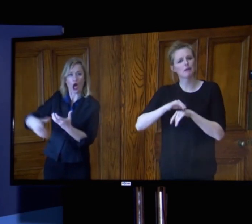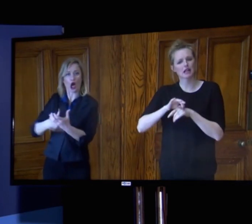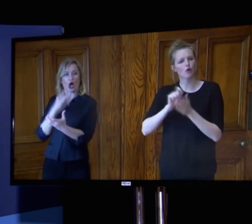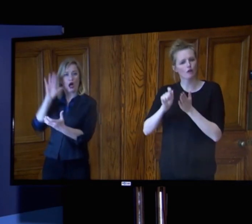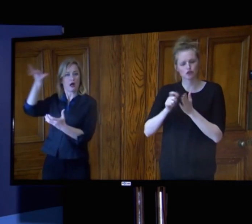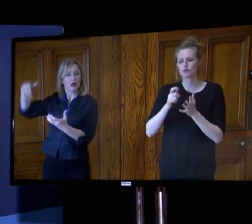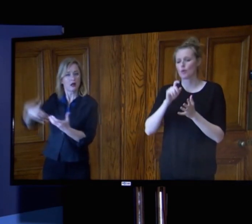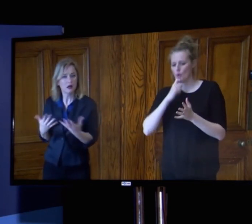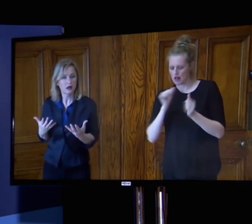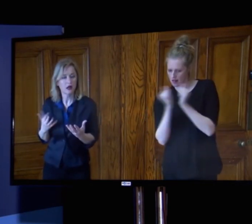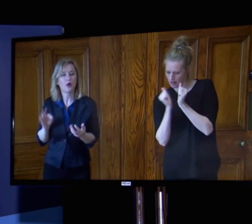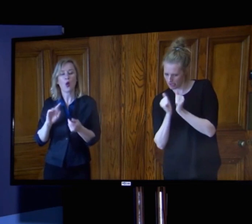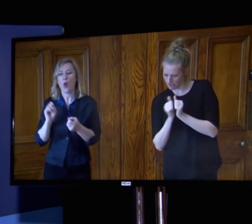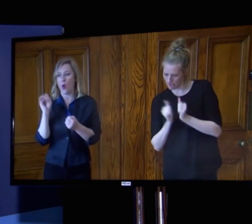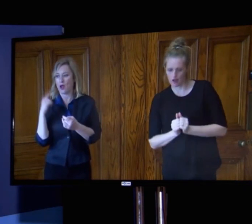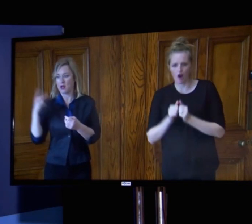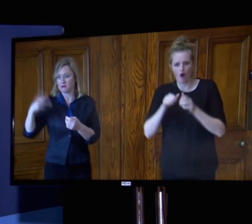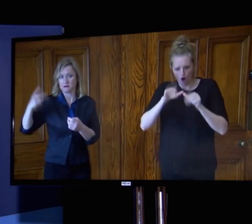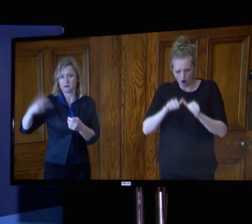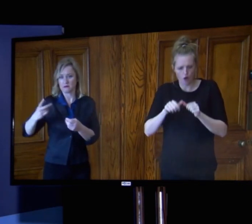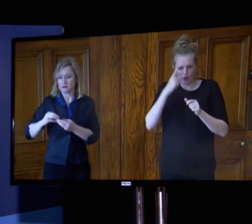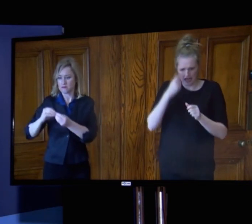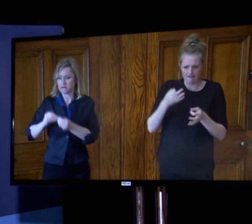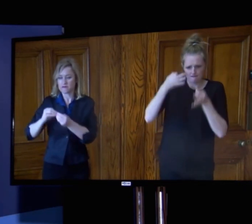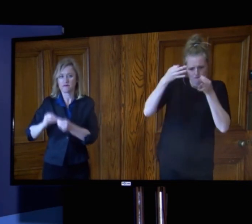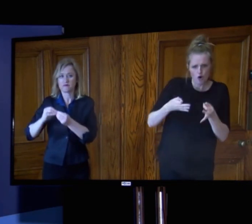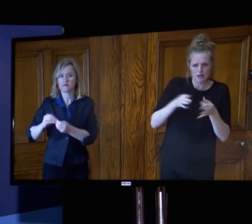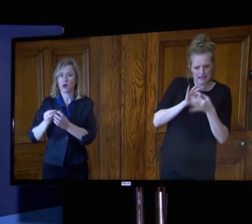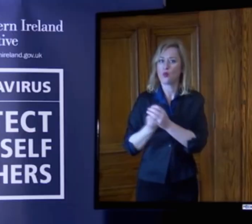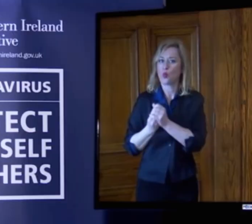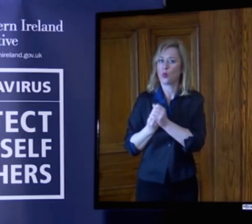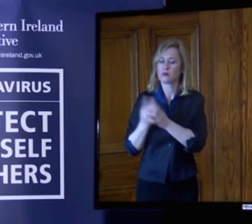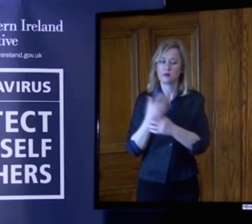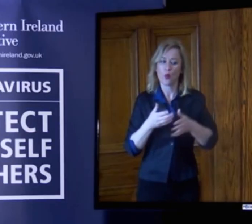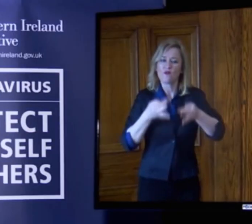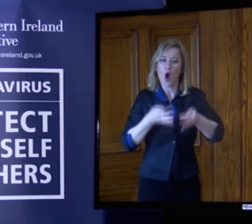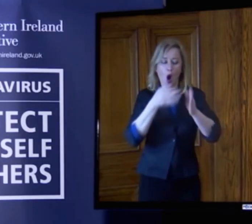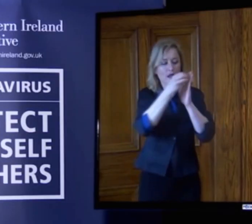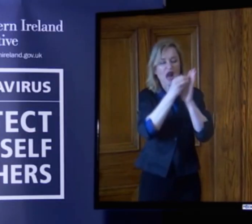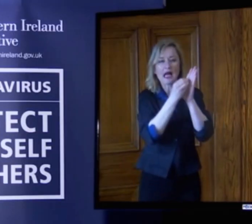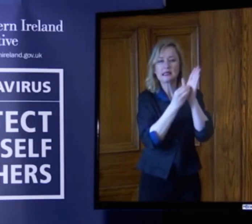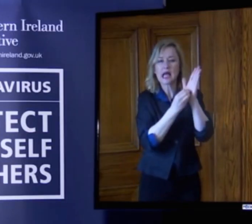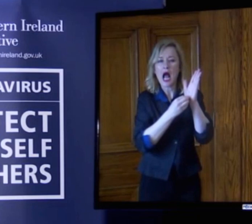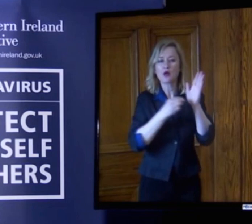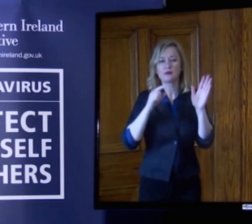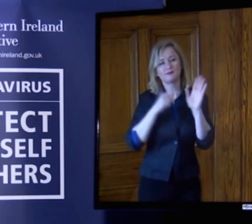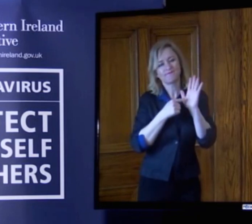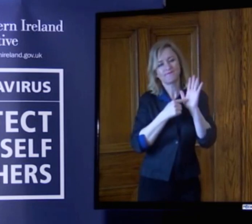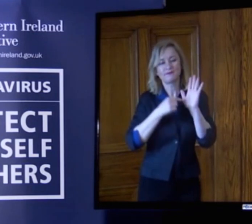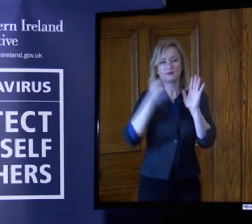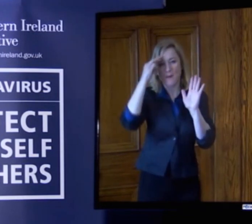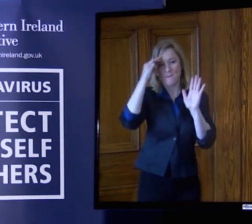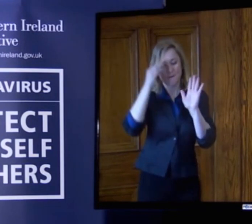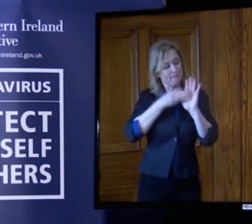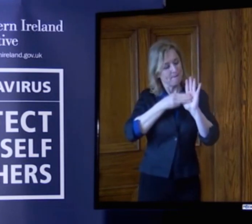days to look towards formalising and coordinating our approach. We all know that this pandemic takes no